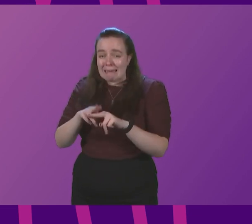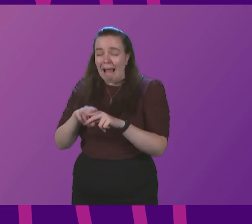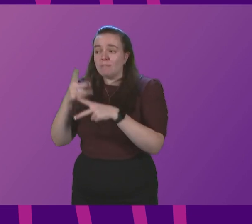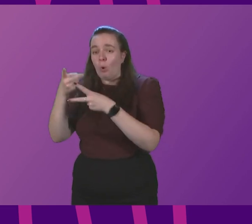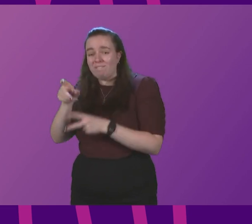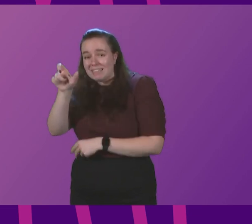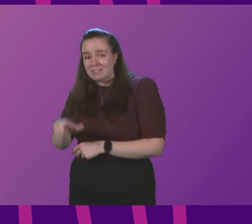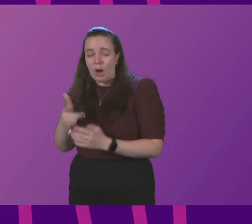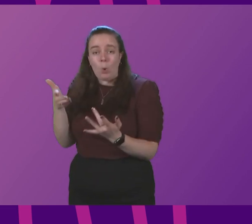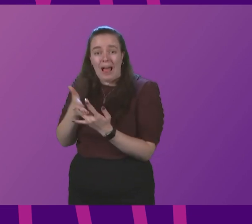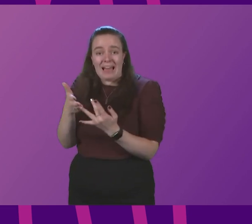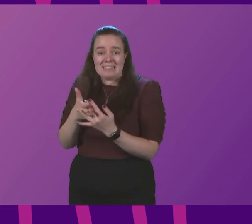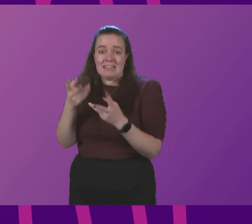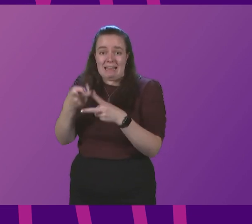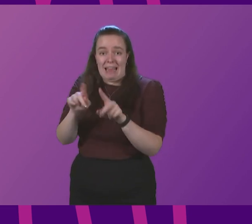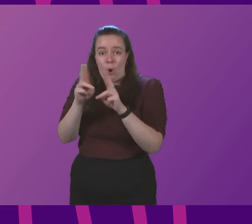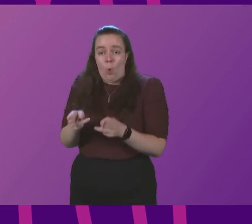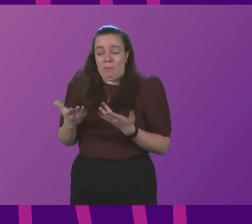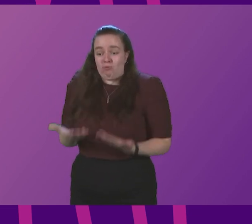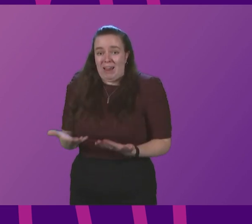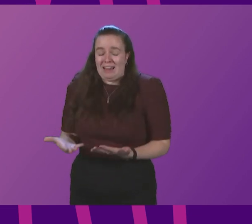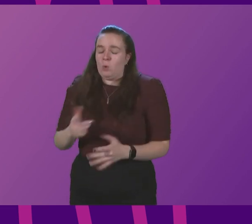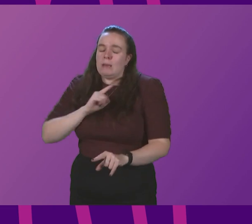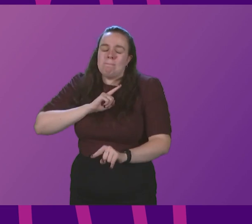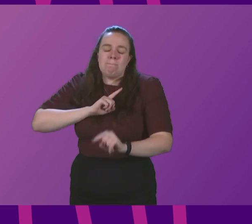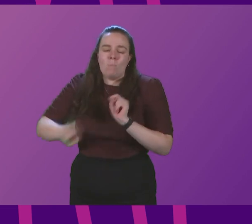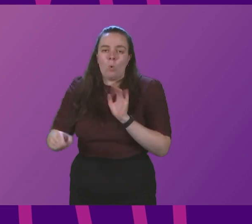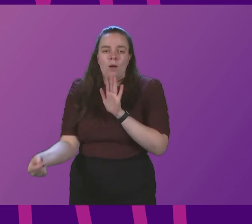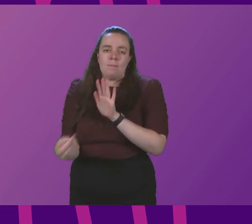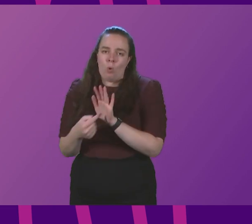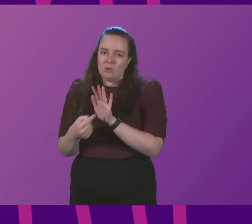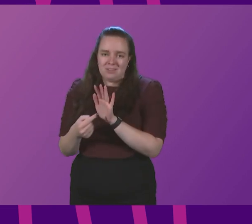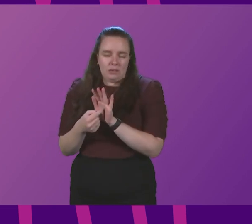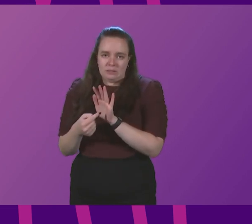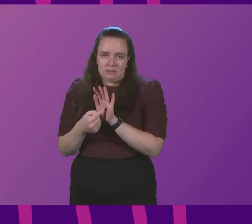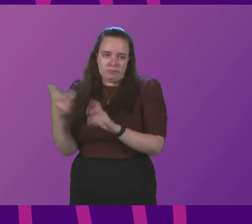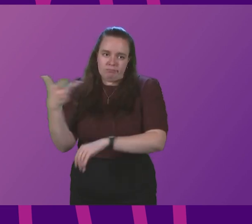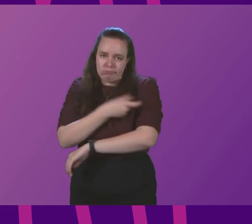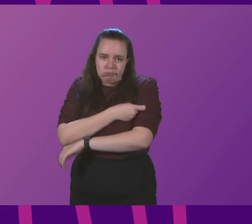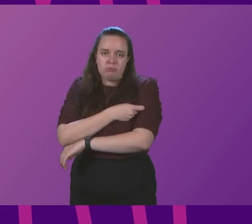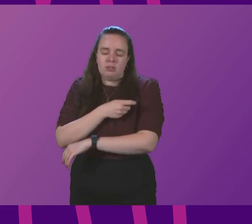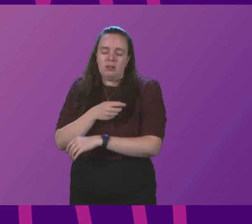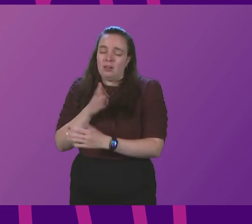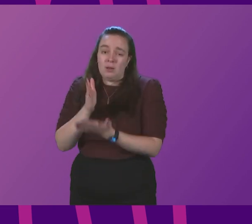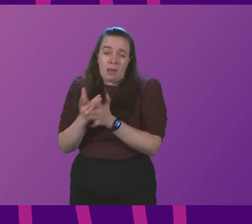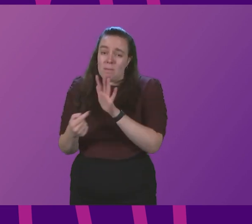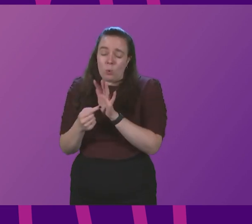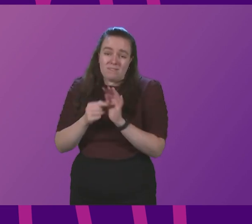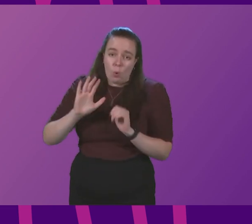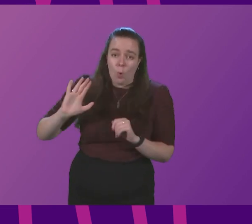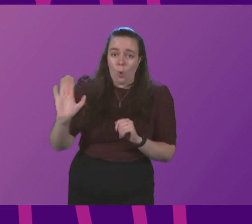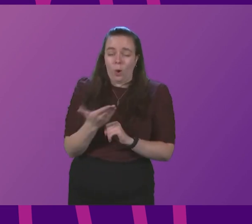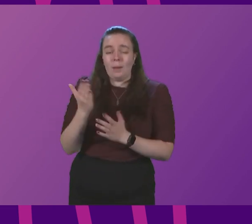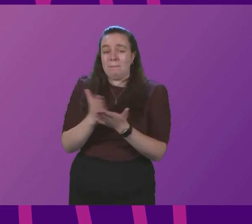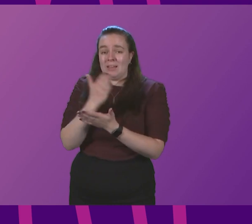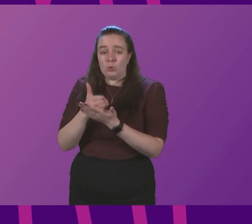who is accessing a care home right now, it is even more important than it is for anyone else, and it is vitally important for everybody to make sure you are